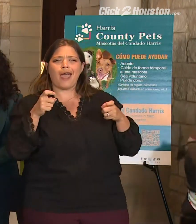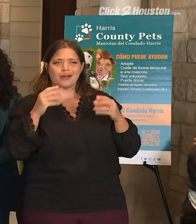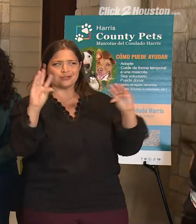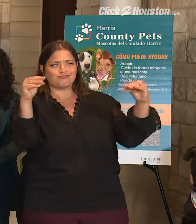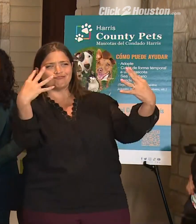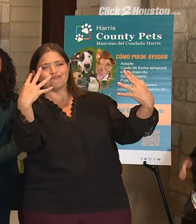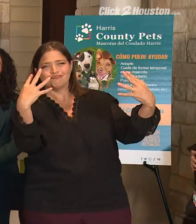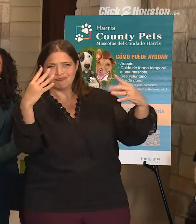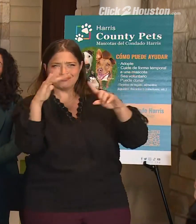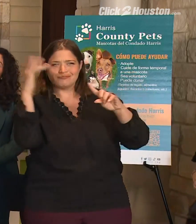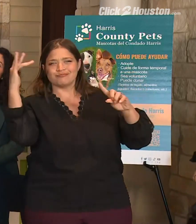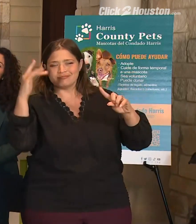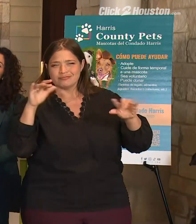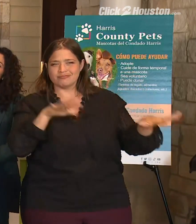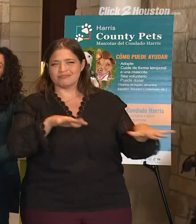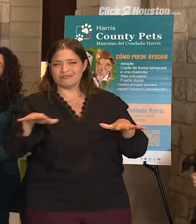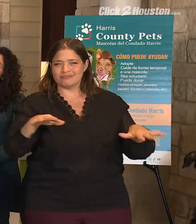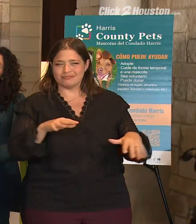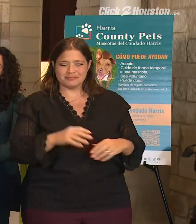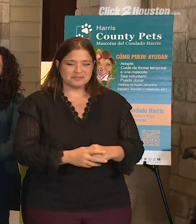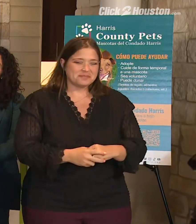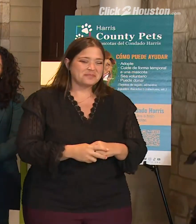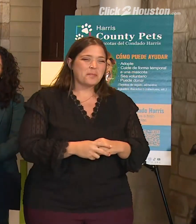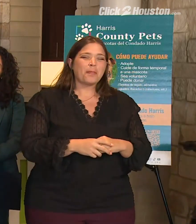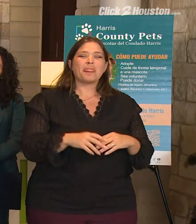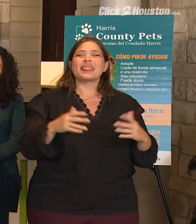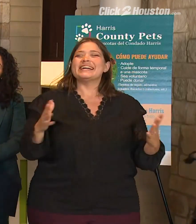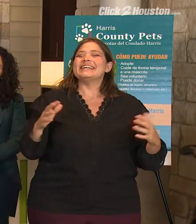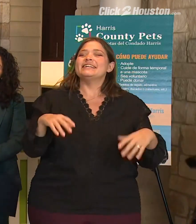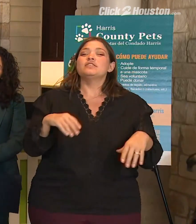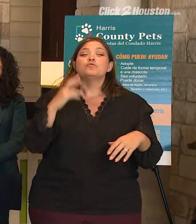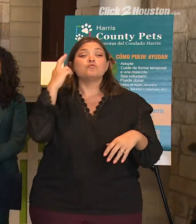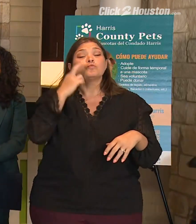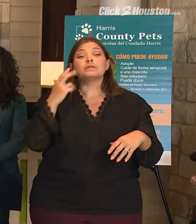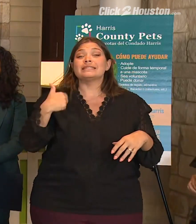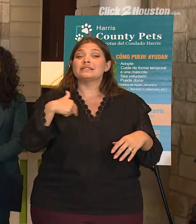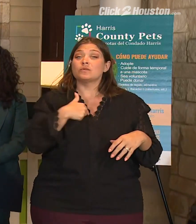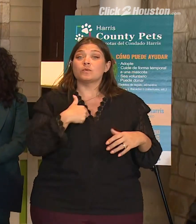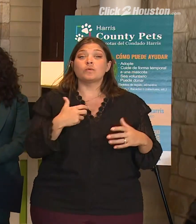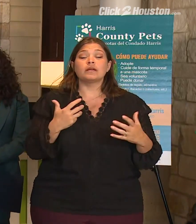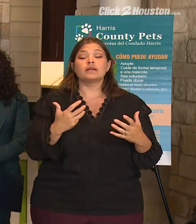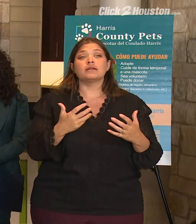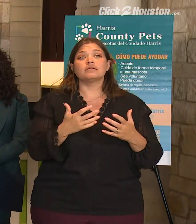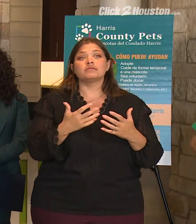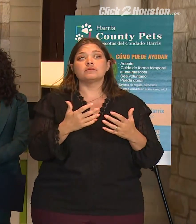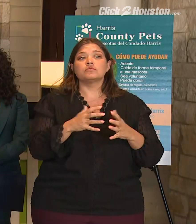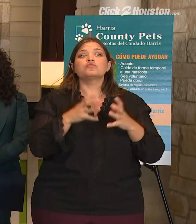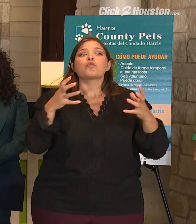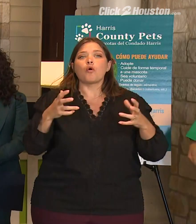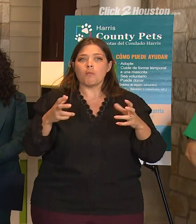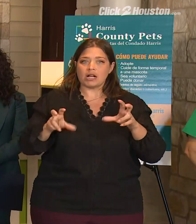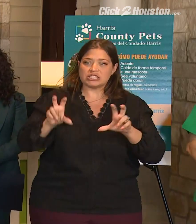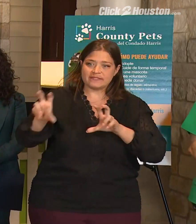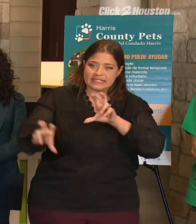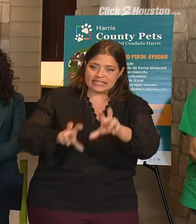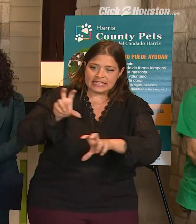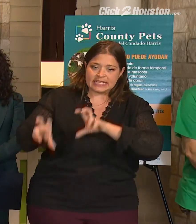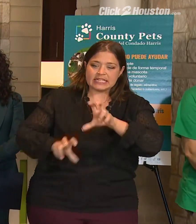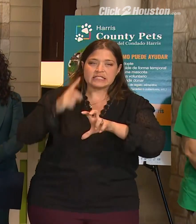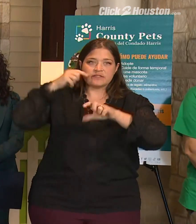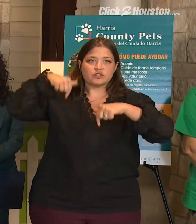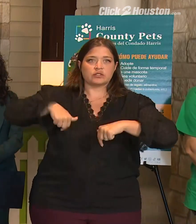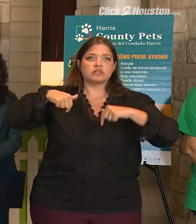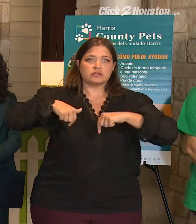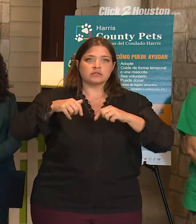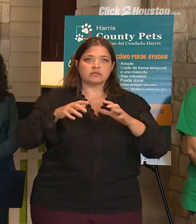With all that being said, look, the reason that we invest so much into these resources, it's because it contributes